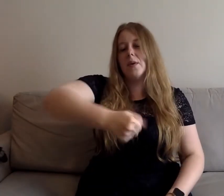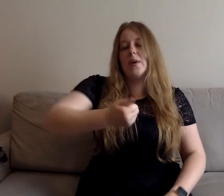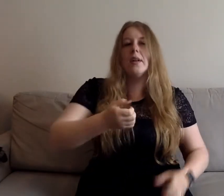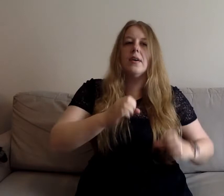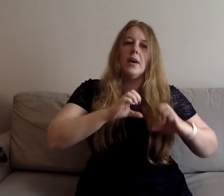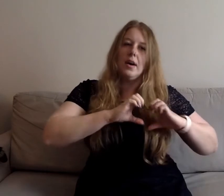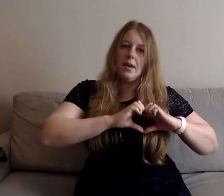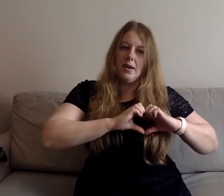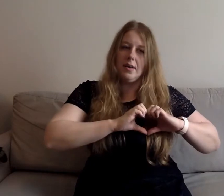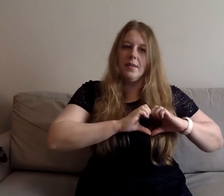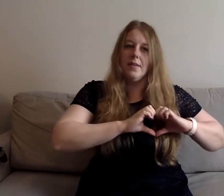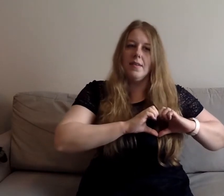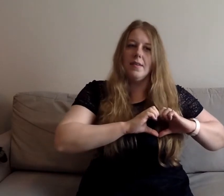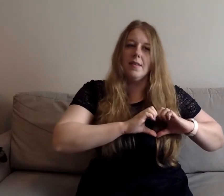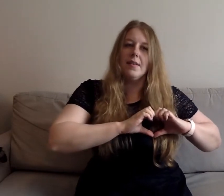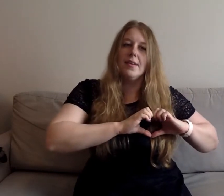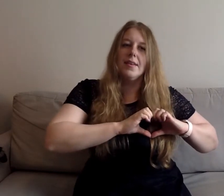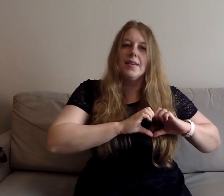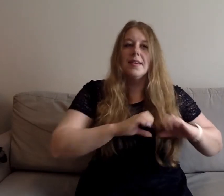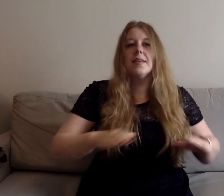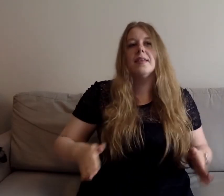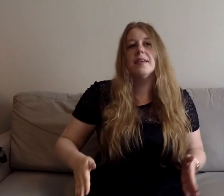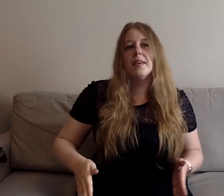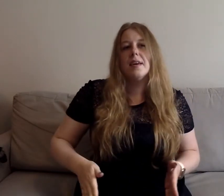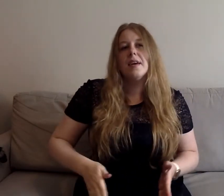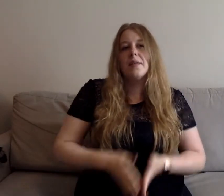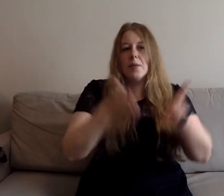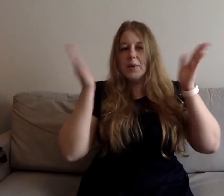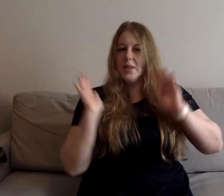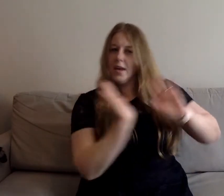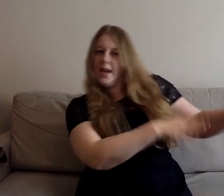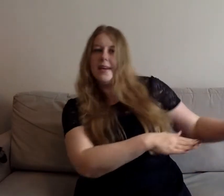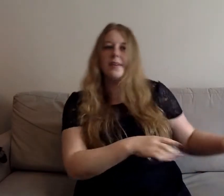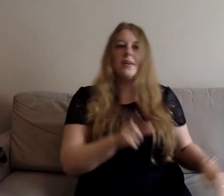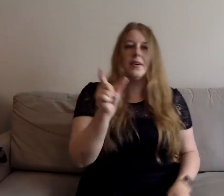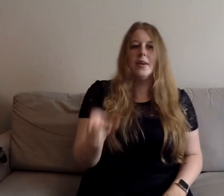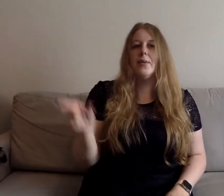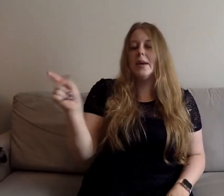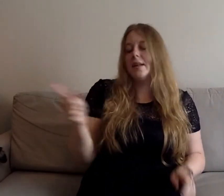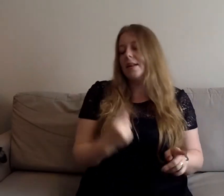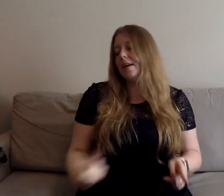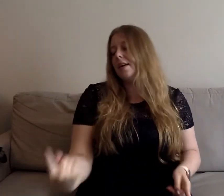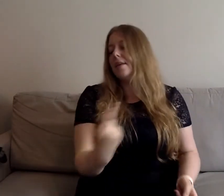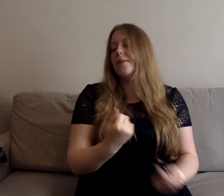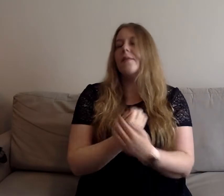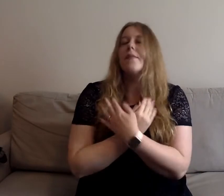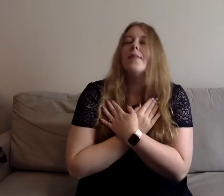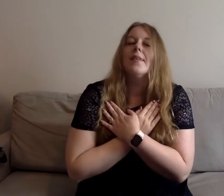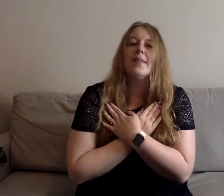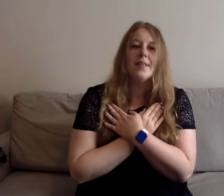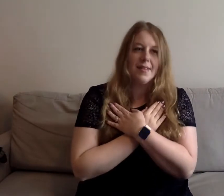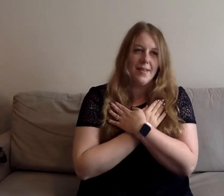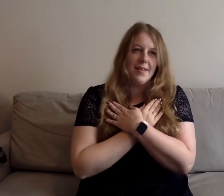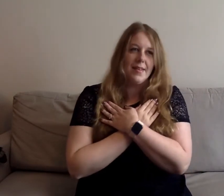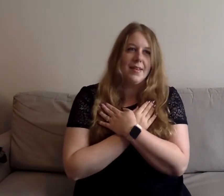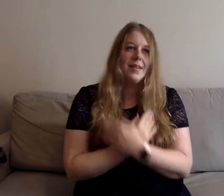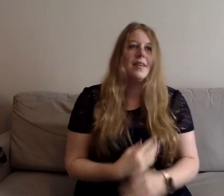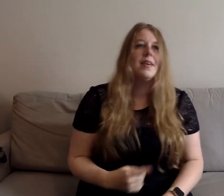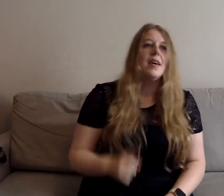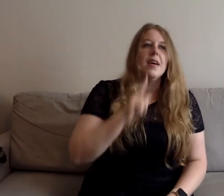yeah Is there so much hate for the ones we love, yeah, yeah Tell